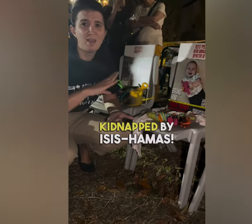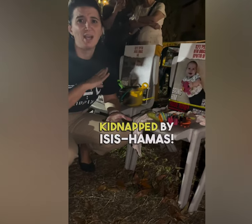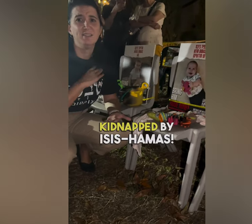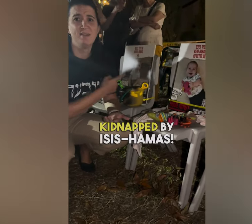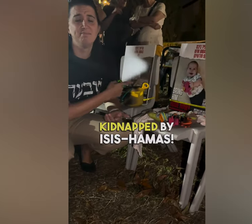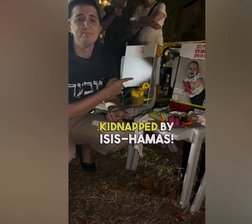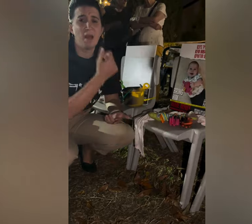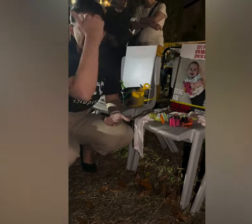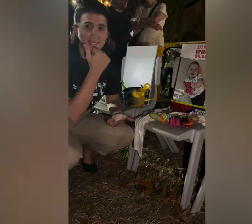-Hamas.